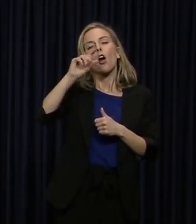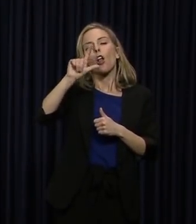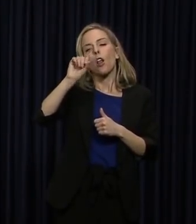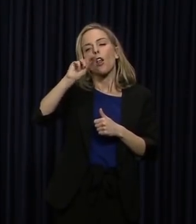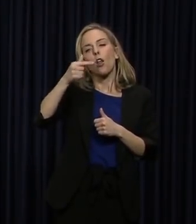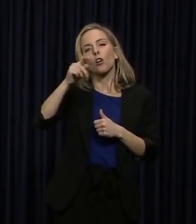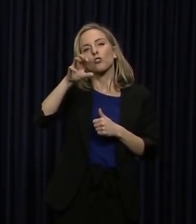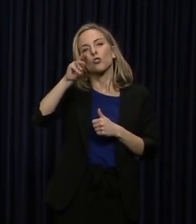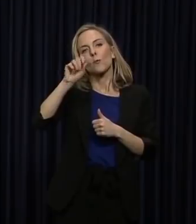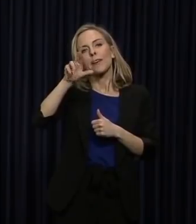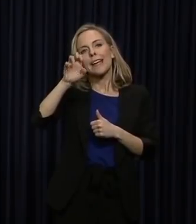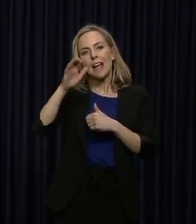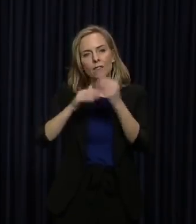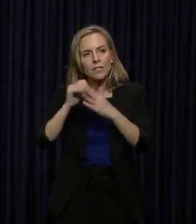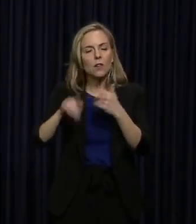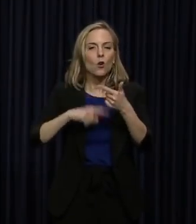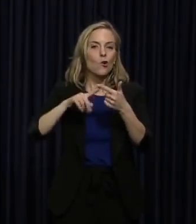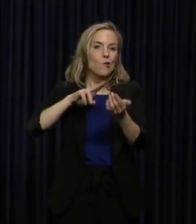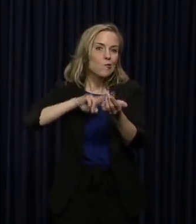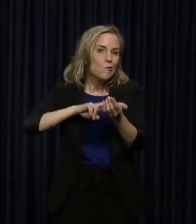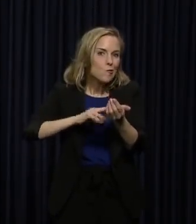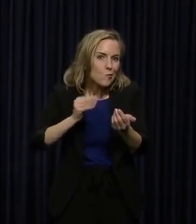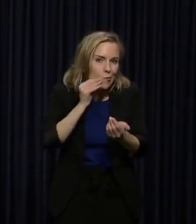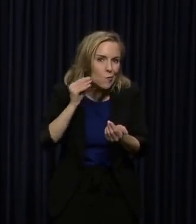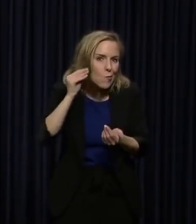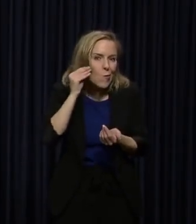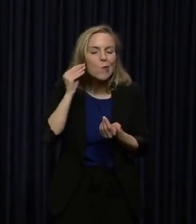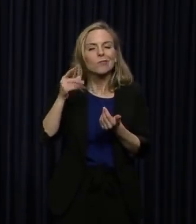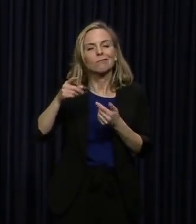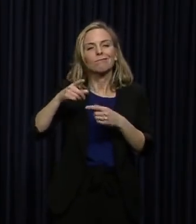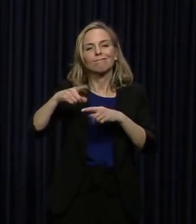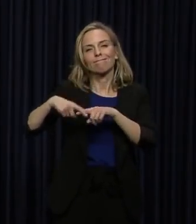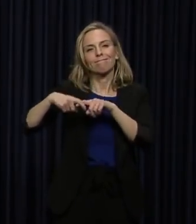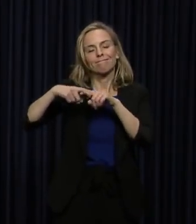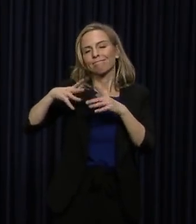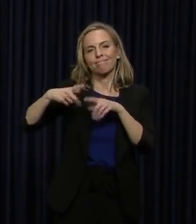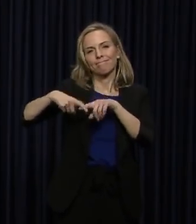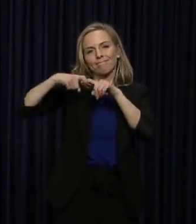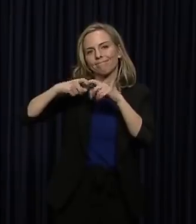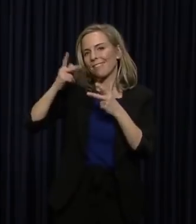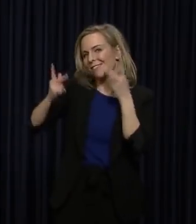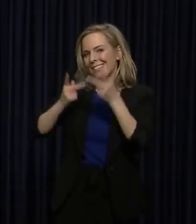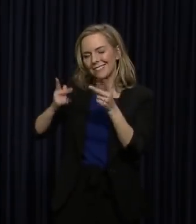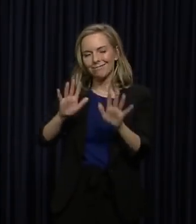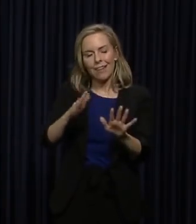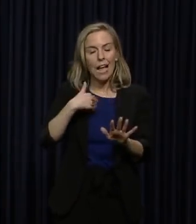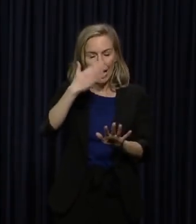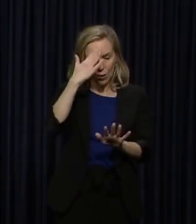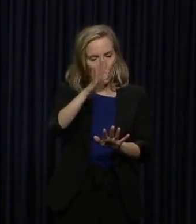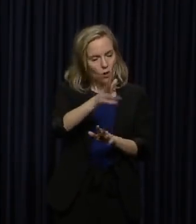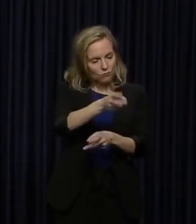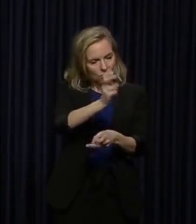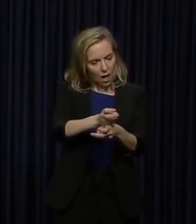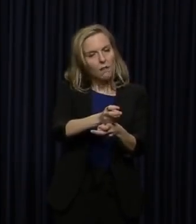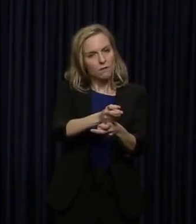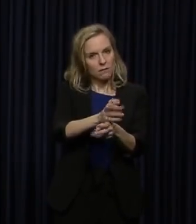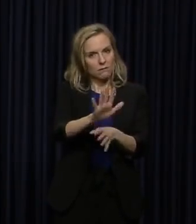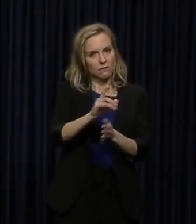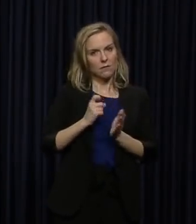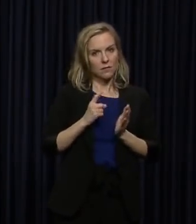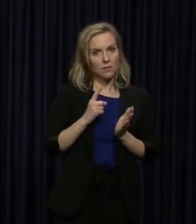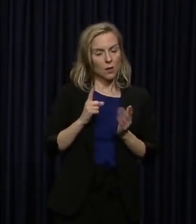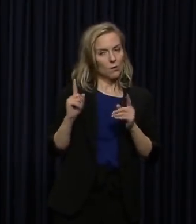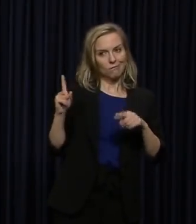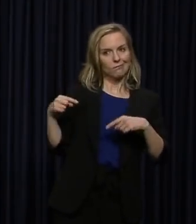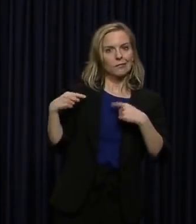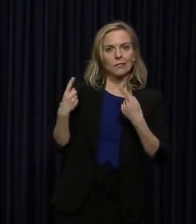-of-life situations. I haven't said this in a couple of days. I know that's hard, and I know that it's already been some time since